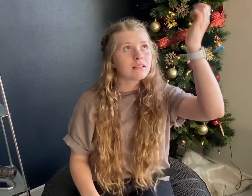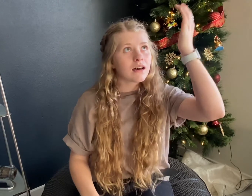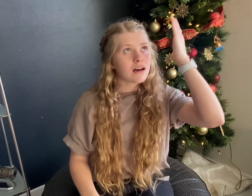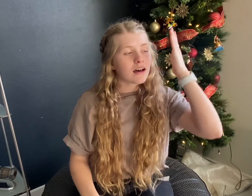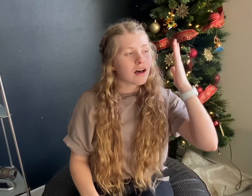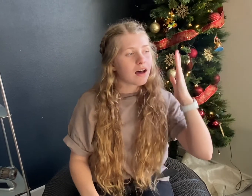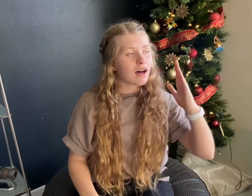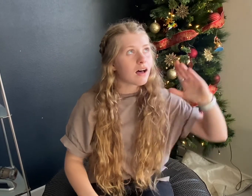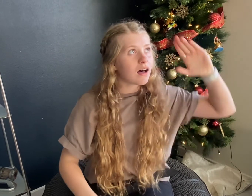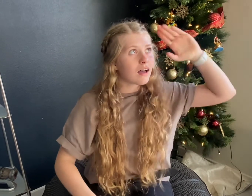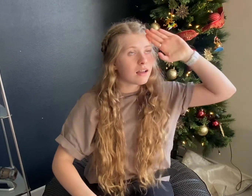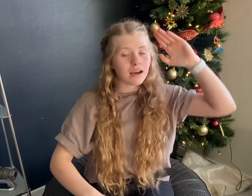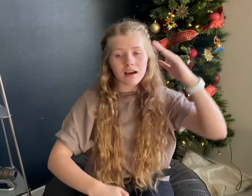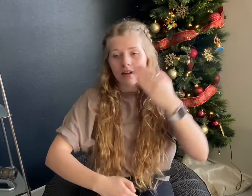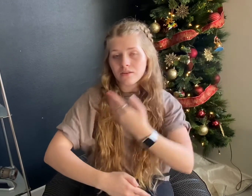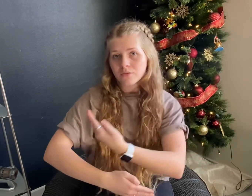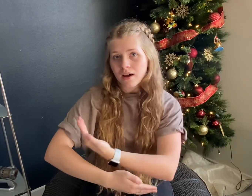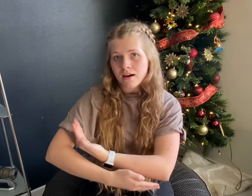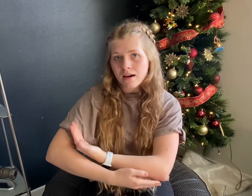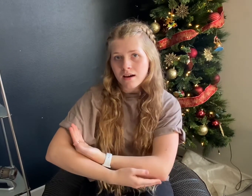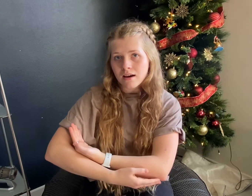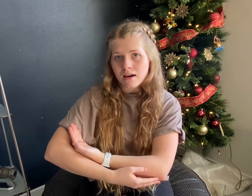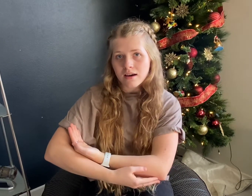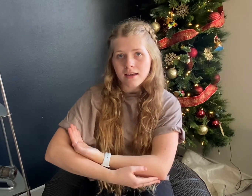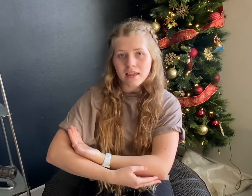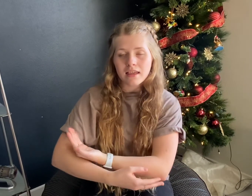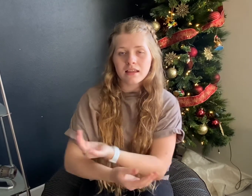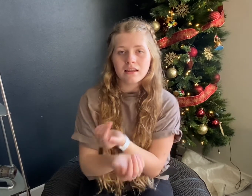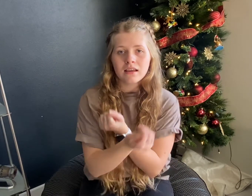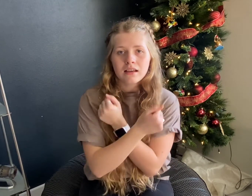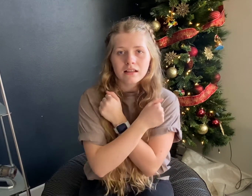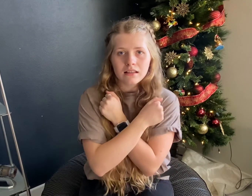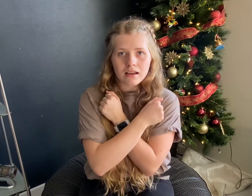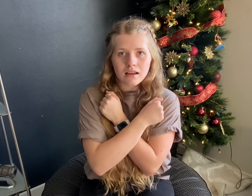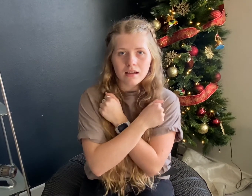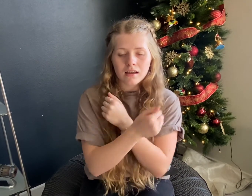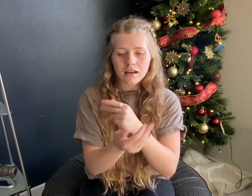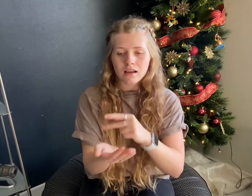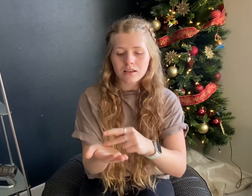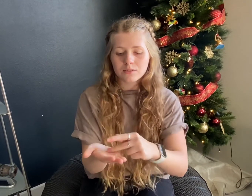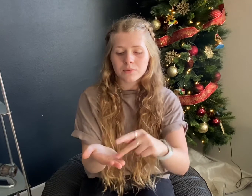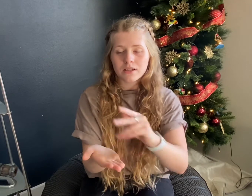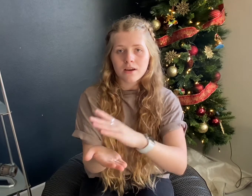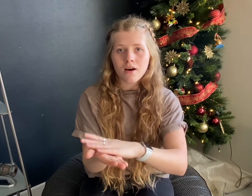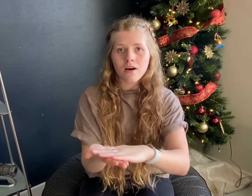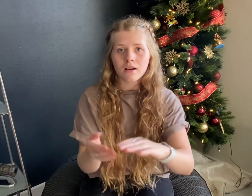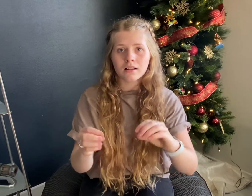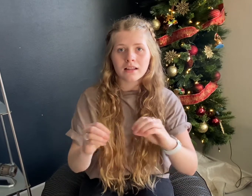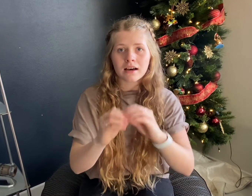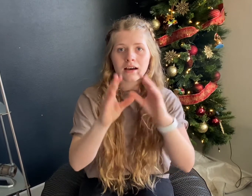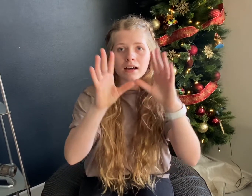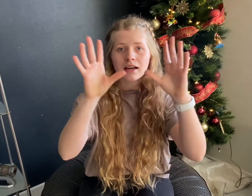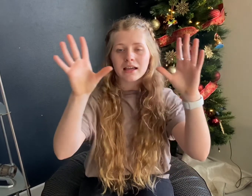Son of God, most pure light.